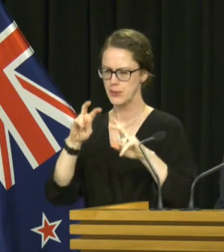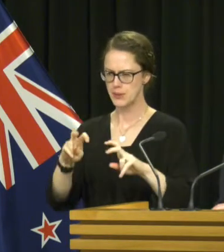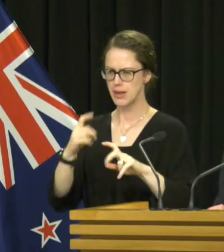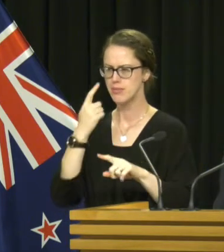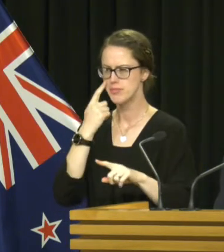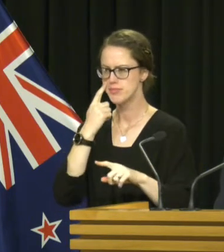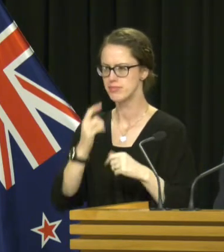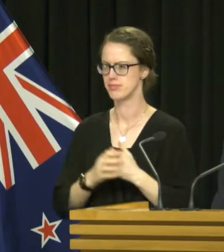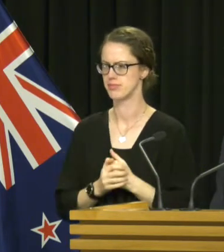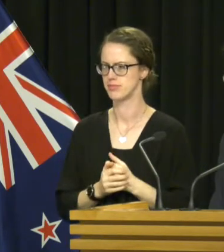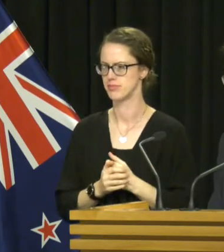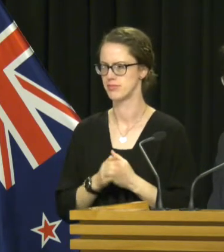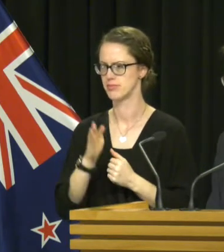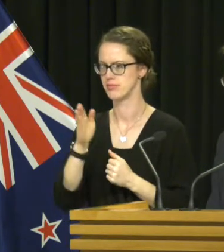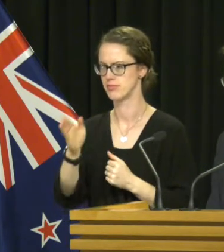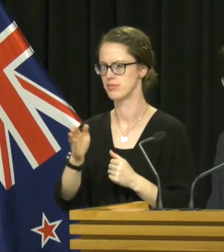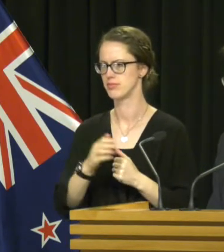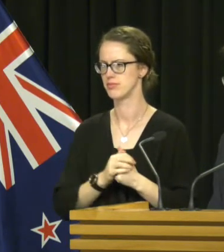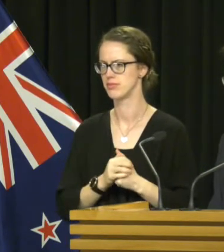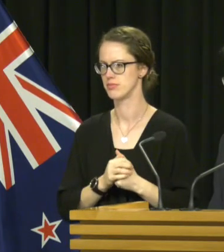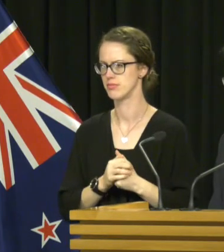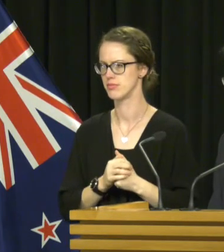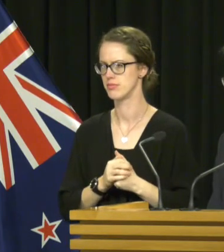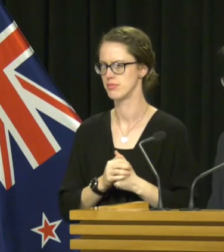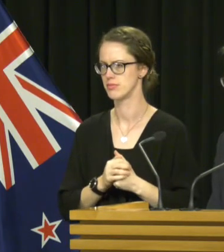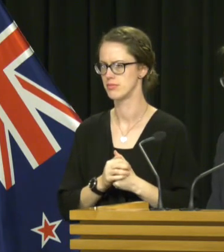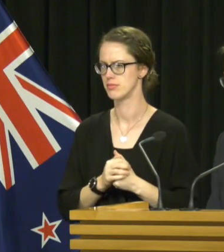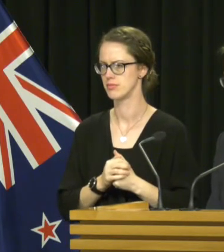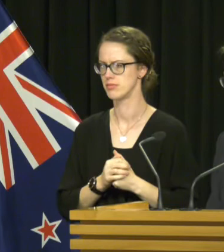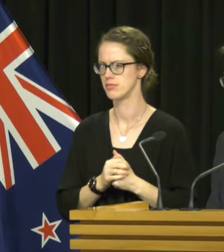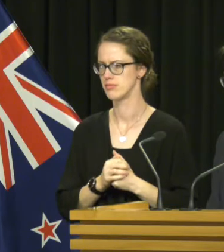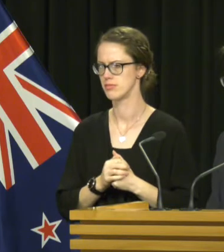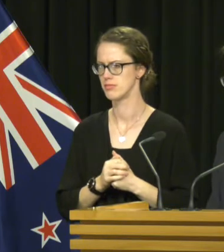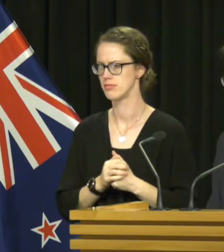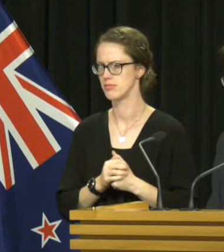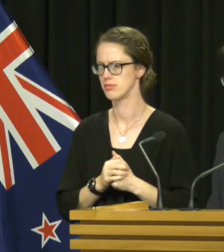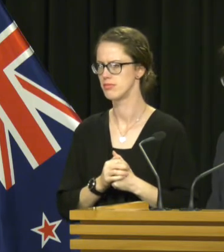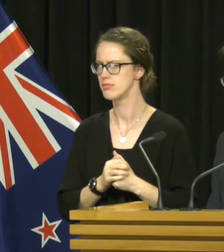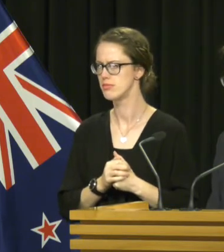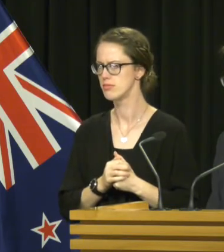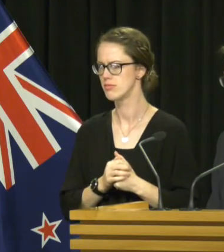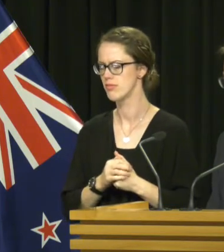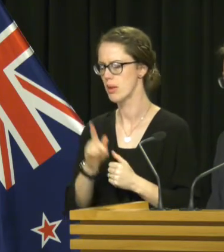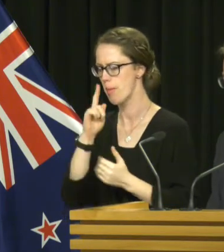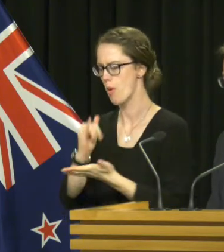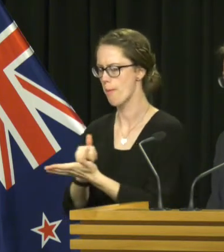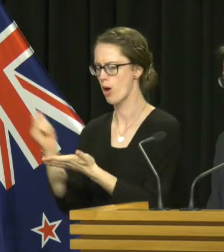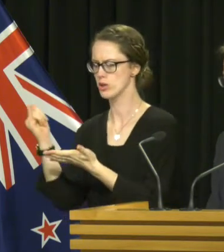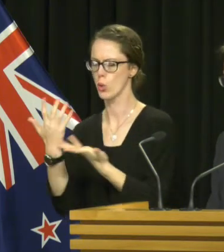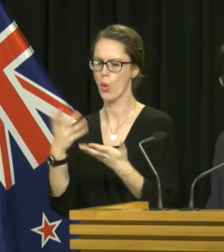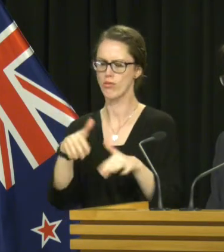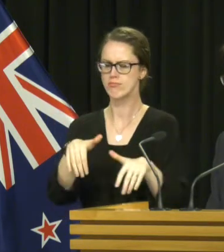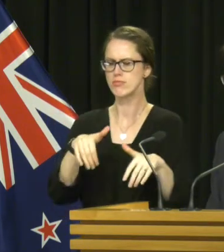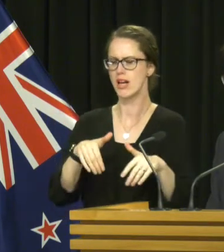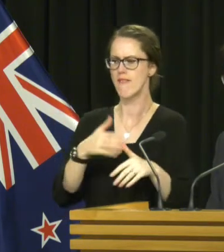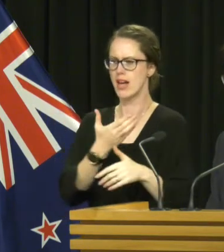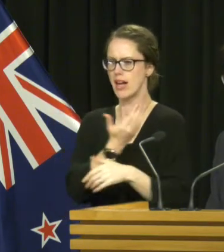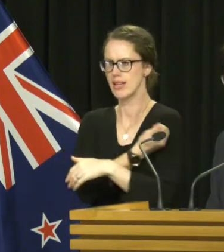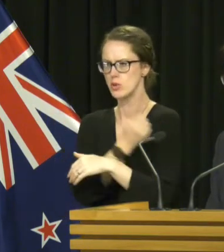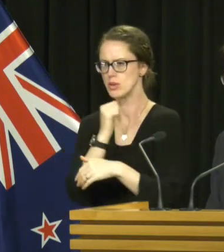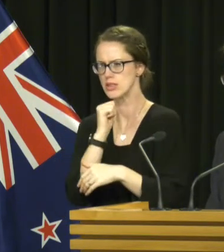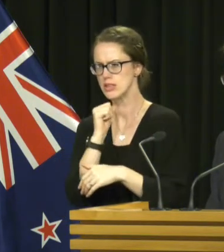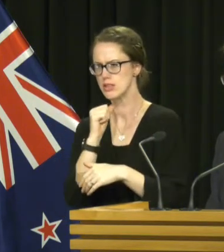looking at. On the opposition, just as the... You're saying that basically you'd still